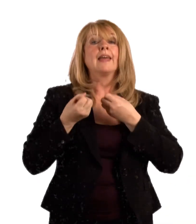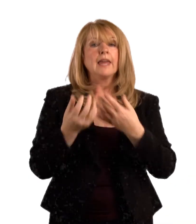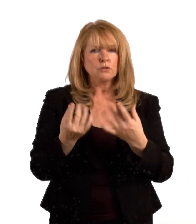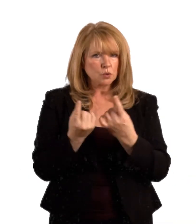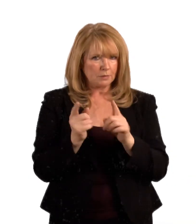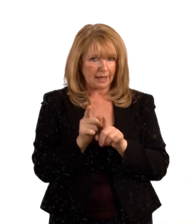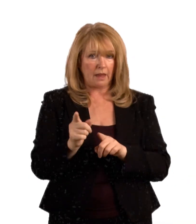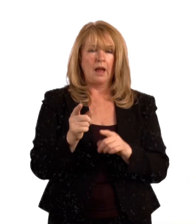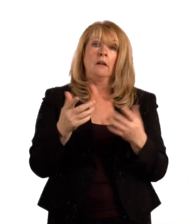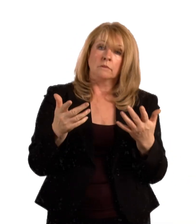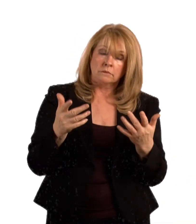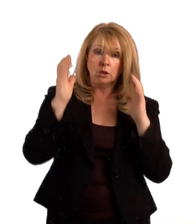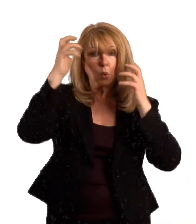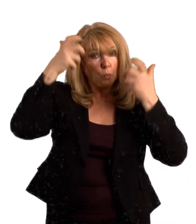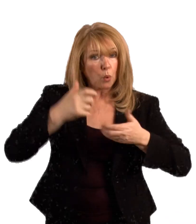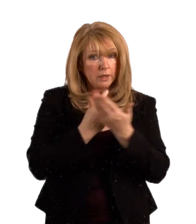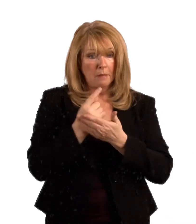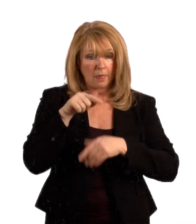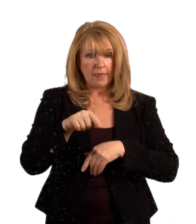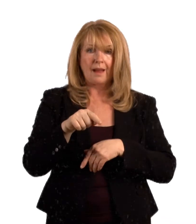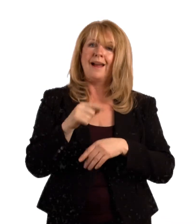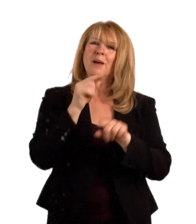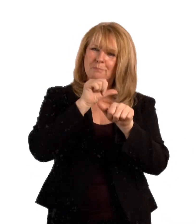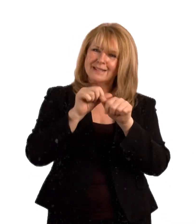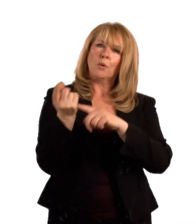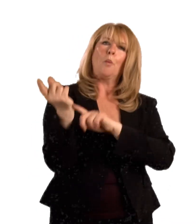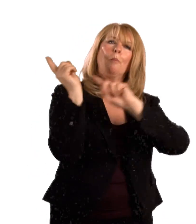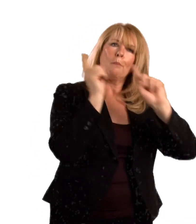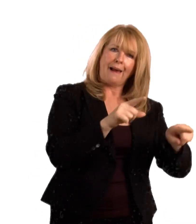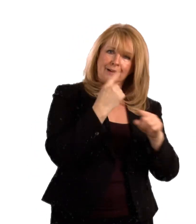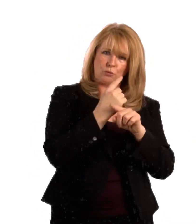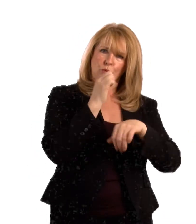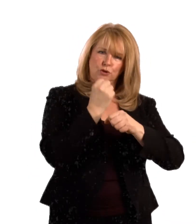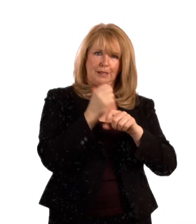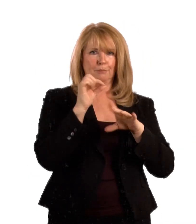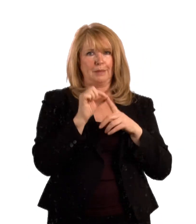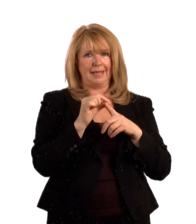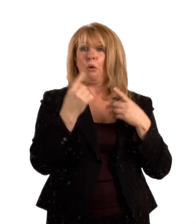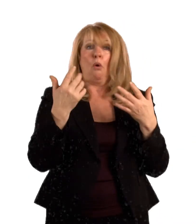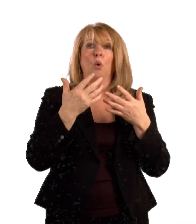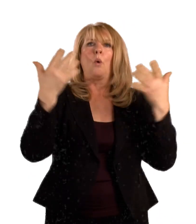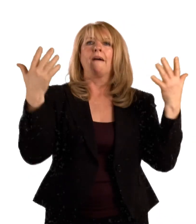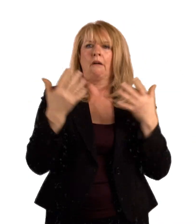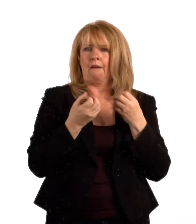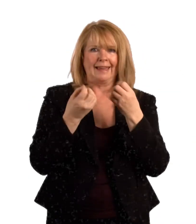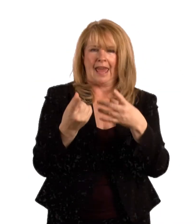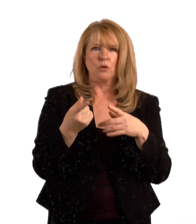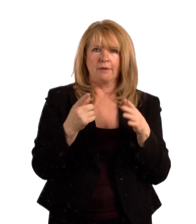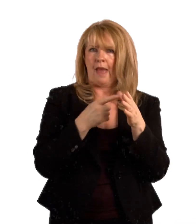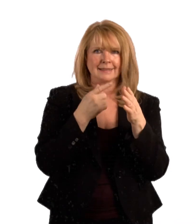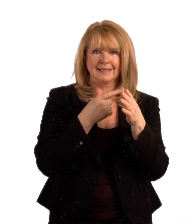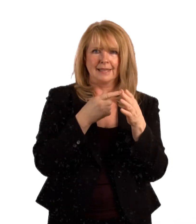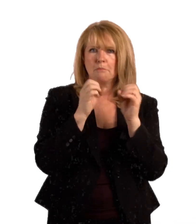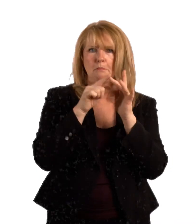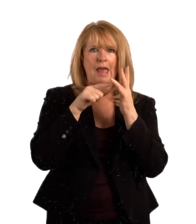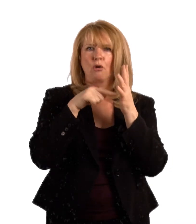If you are prescribed an antibiotic medicine in the future and you have concerns about this medicine, then please speak with your GP or the